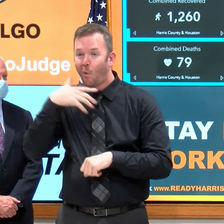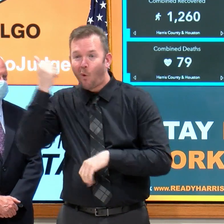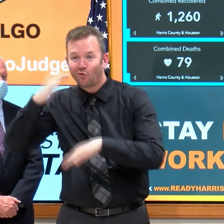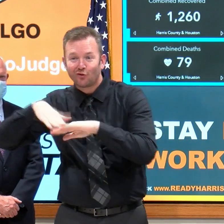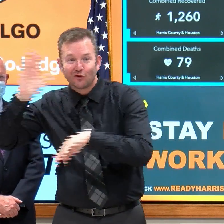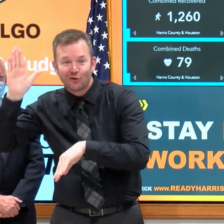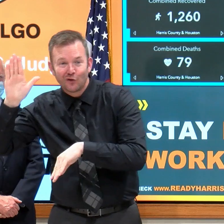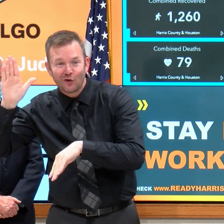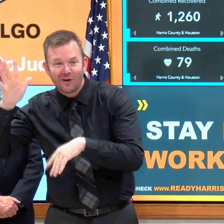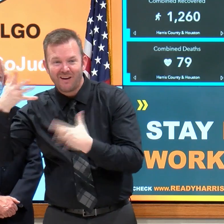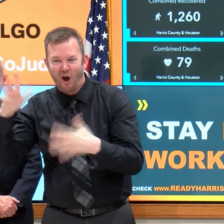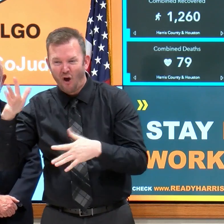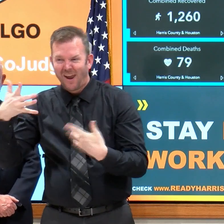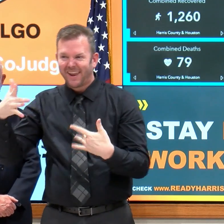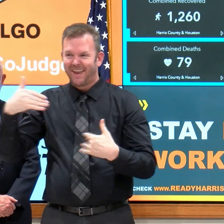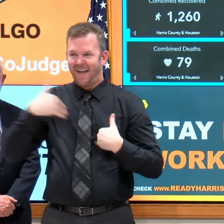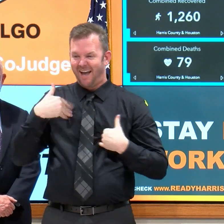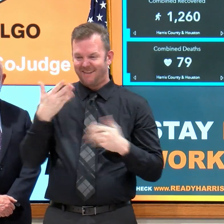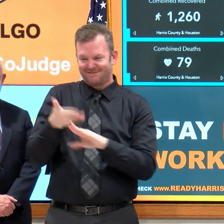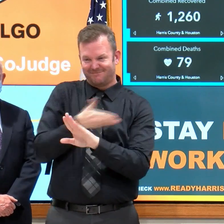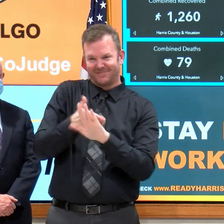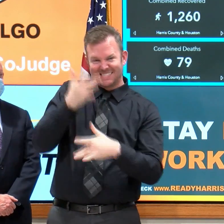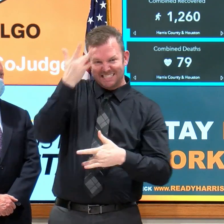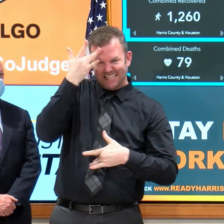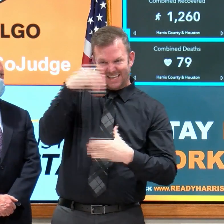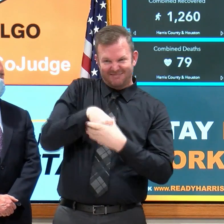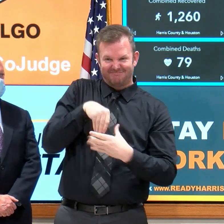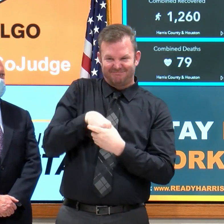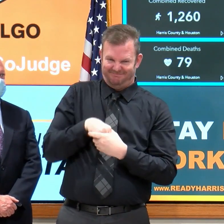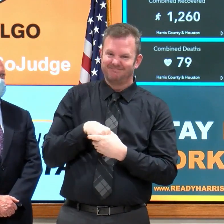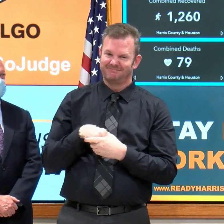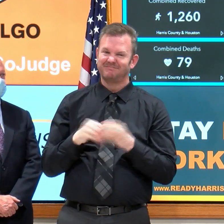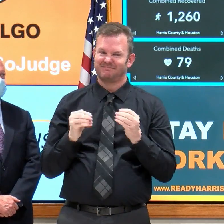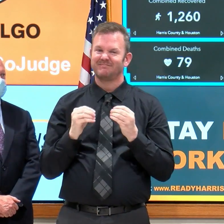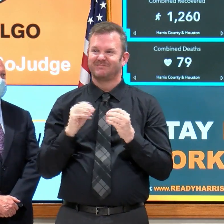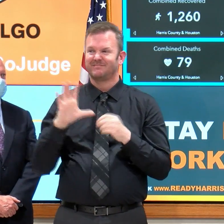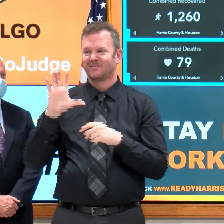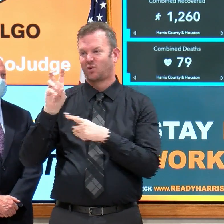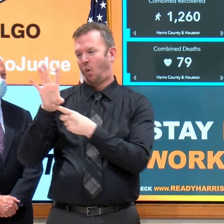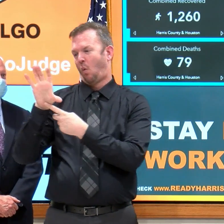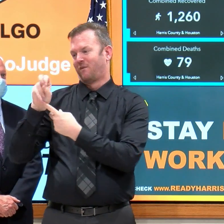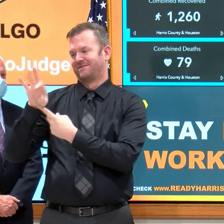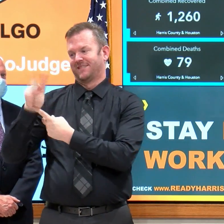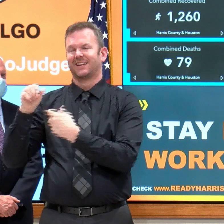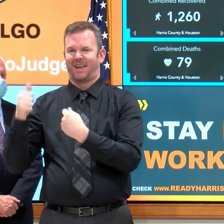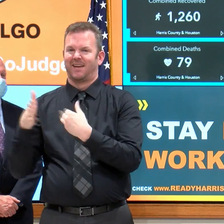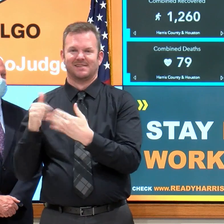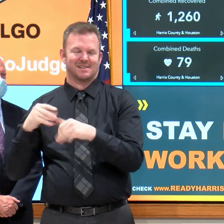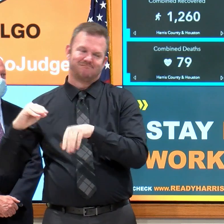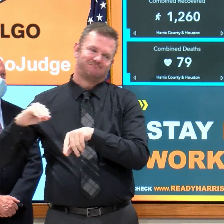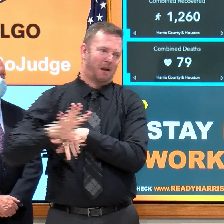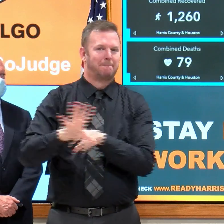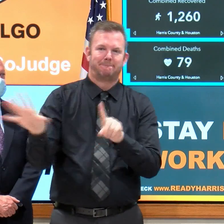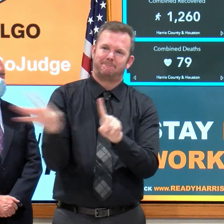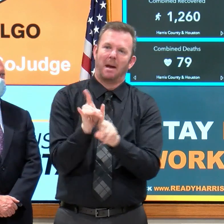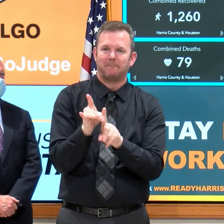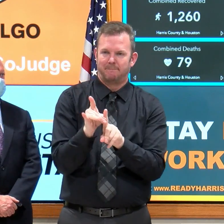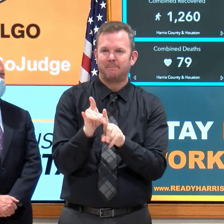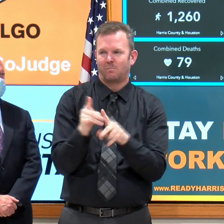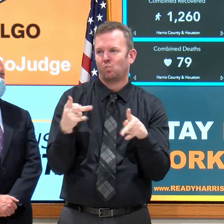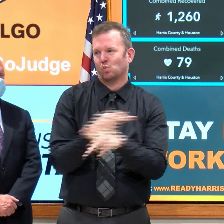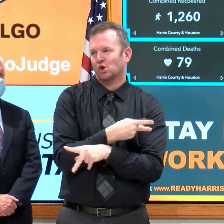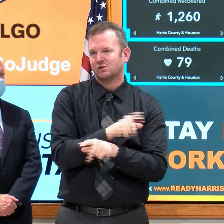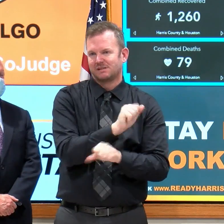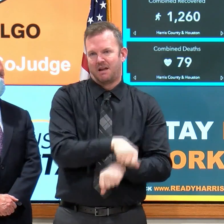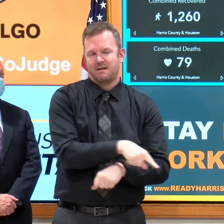issues, the coronavirus can cause severe illness and death. And let me underscore the fact of the 34 people that have